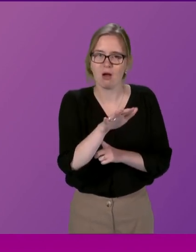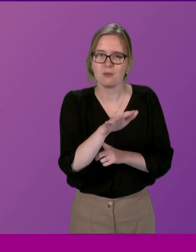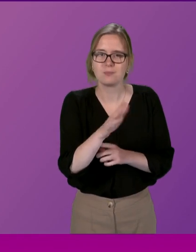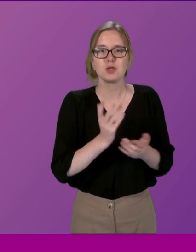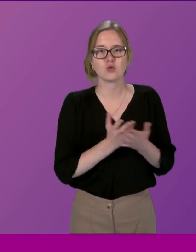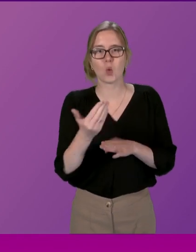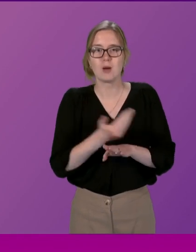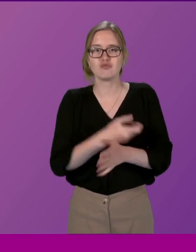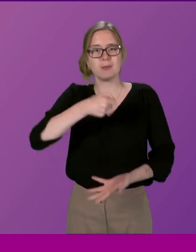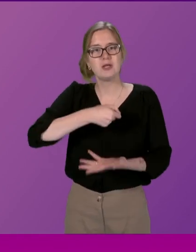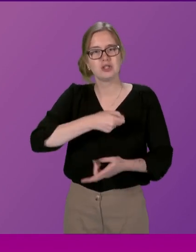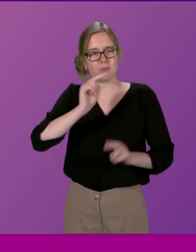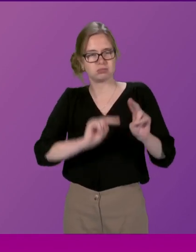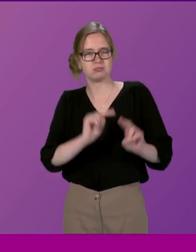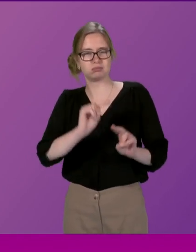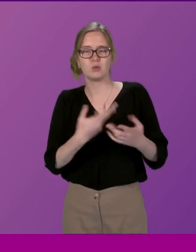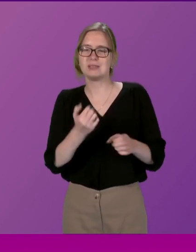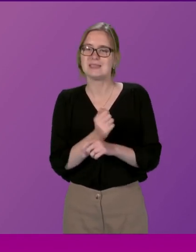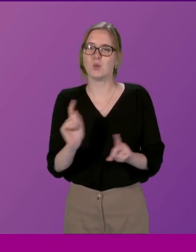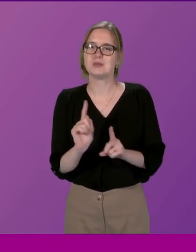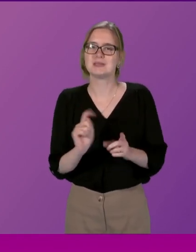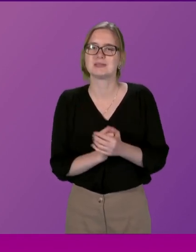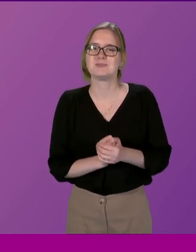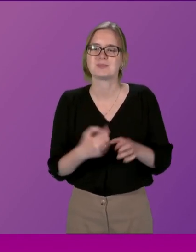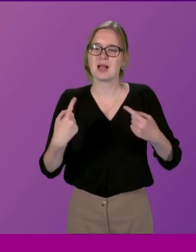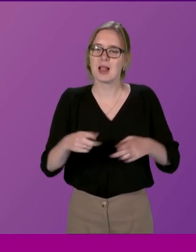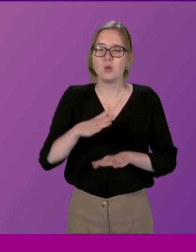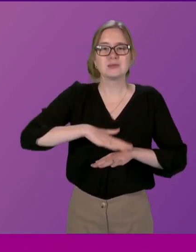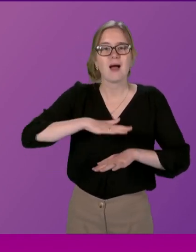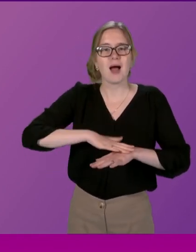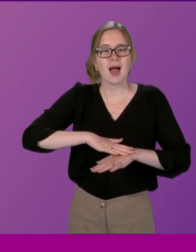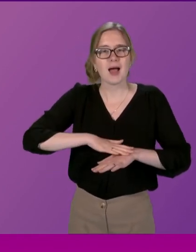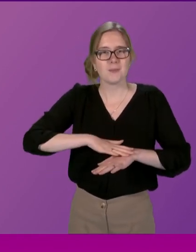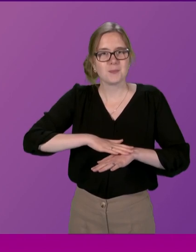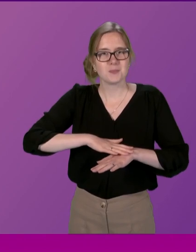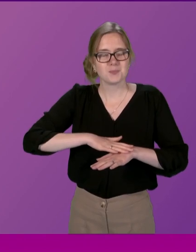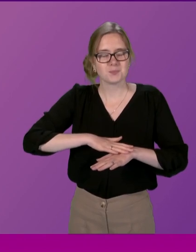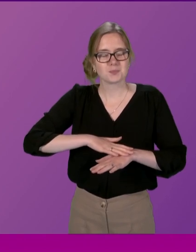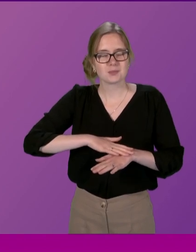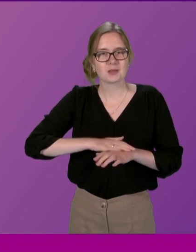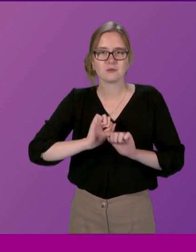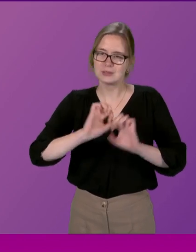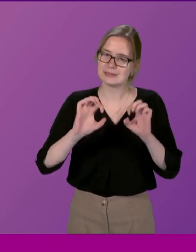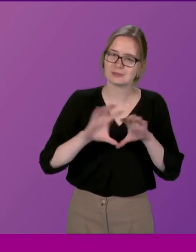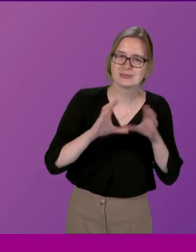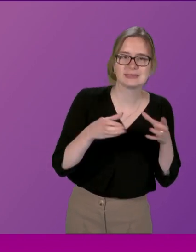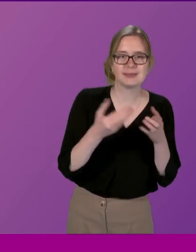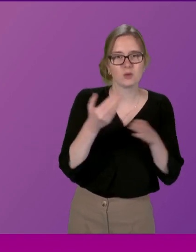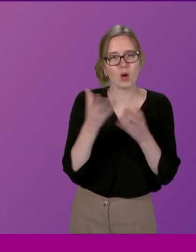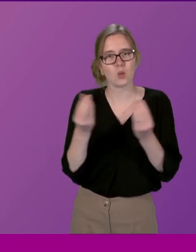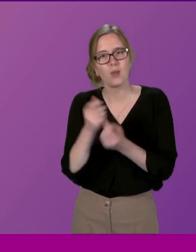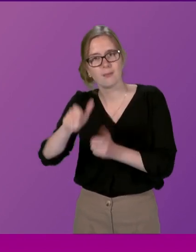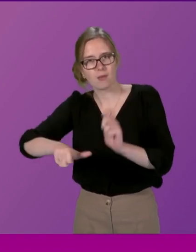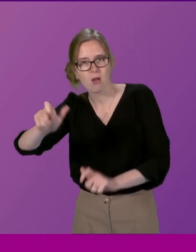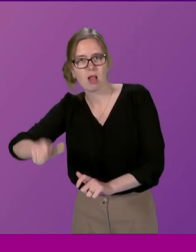our pre-budget scrutiny what we did was that we allowed time for the team to work with those